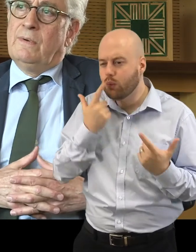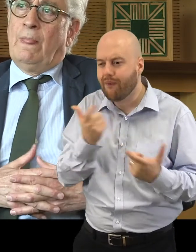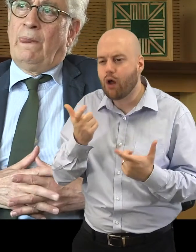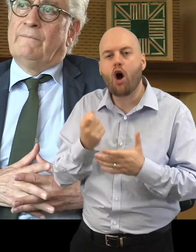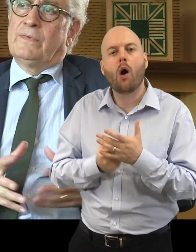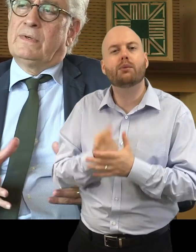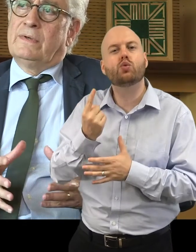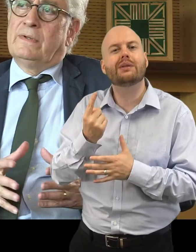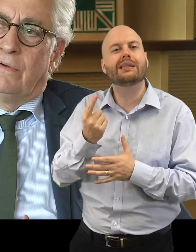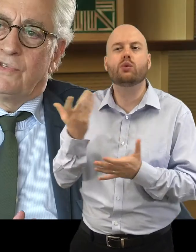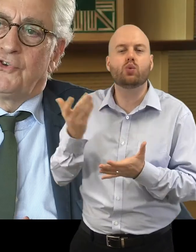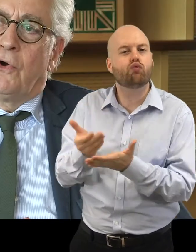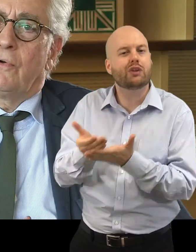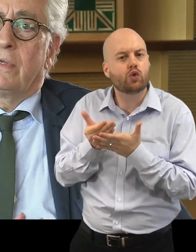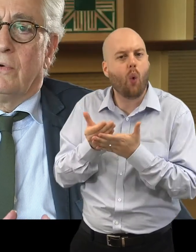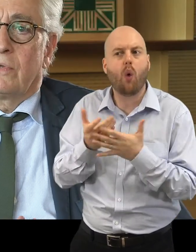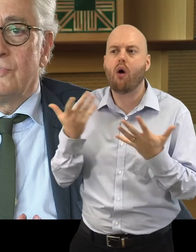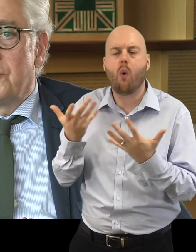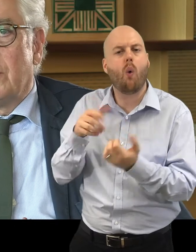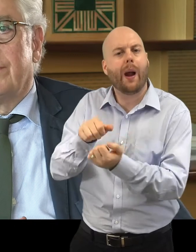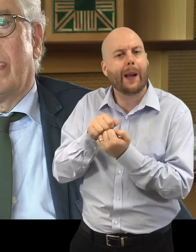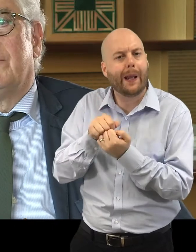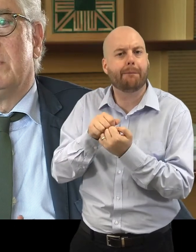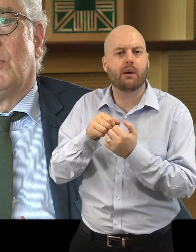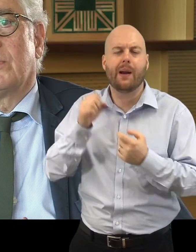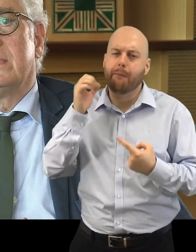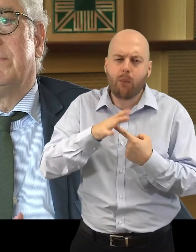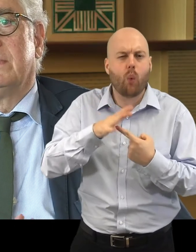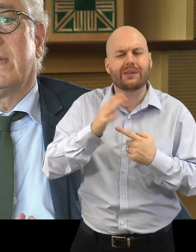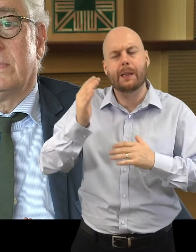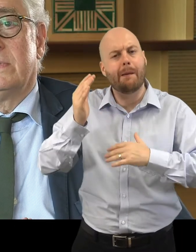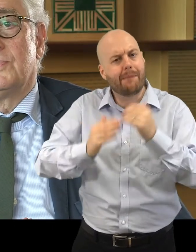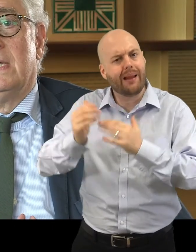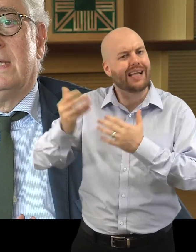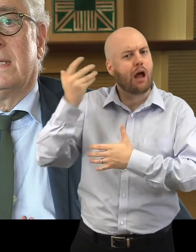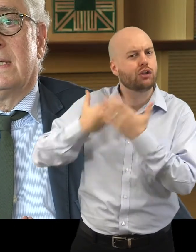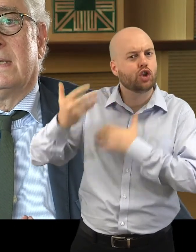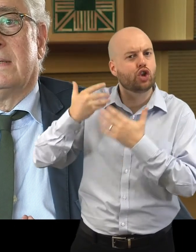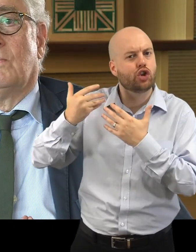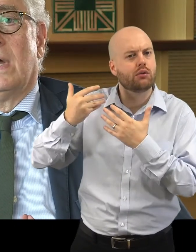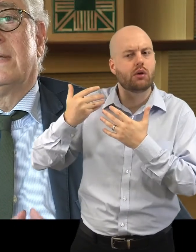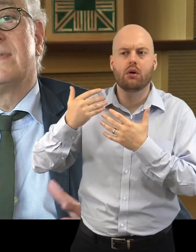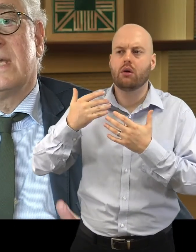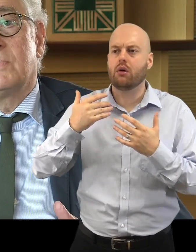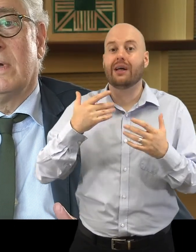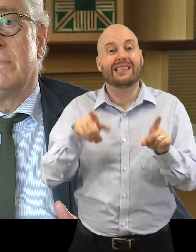restore or conserve important built heritage while at the same time